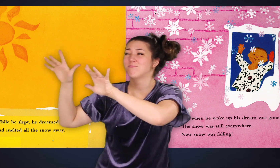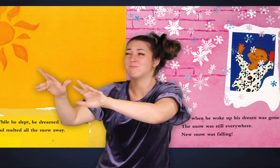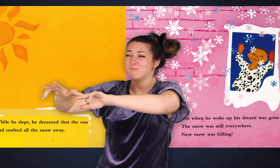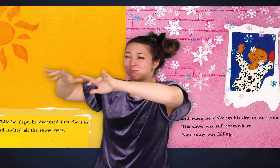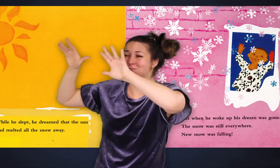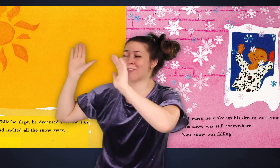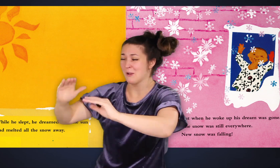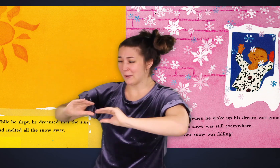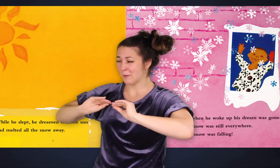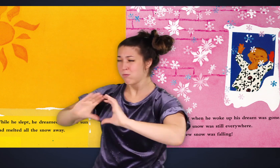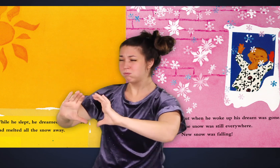was falling.